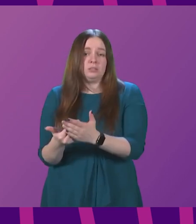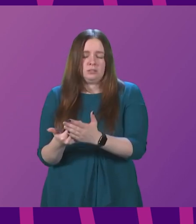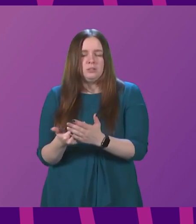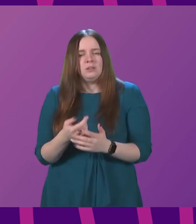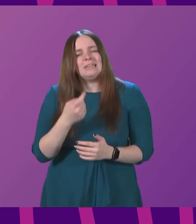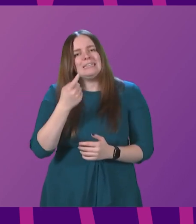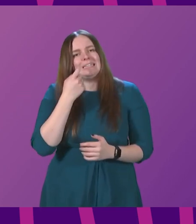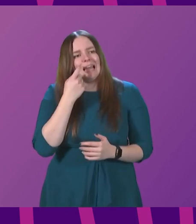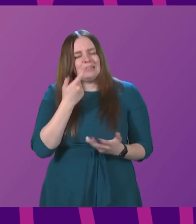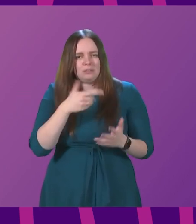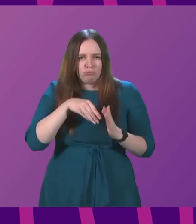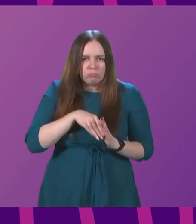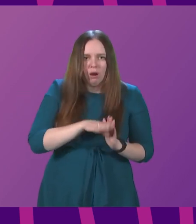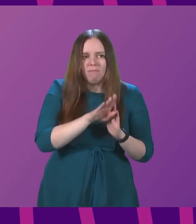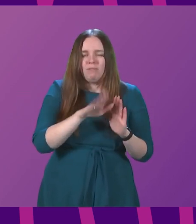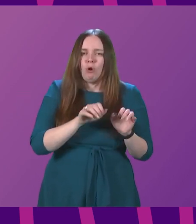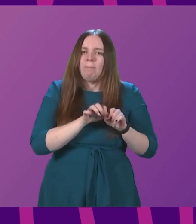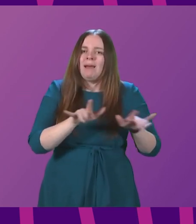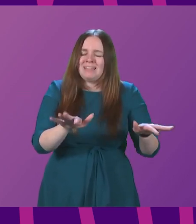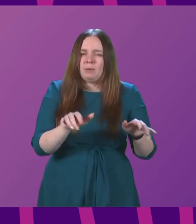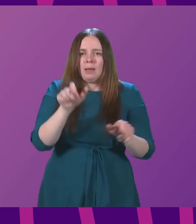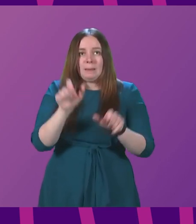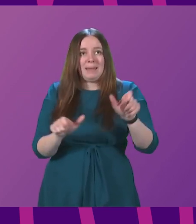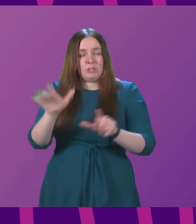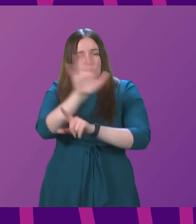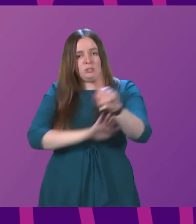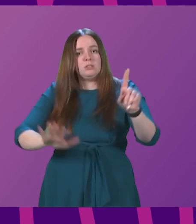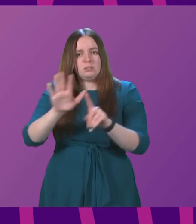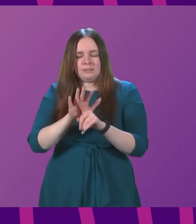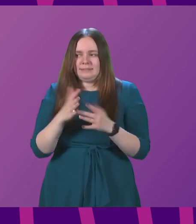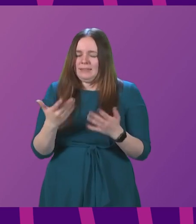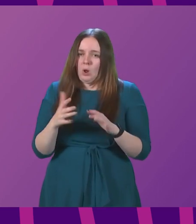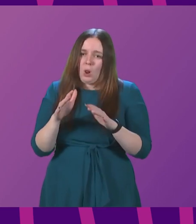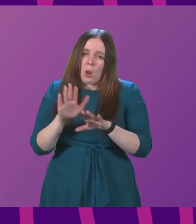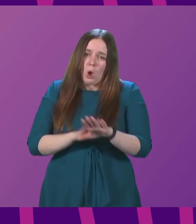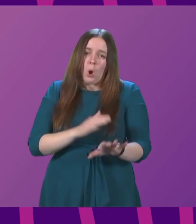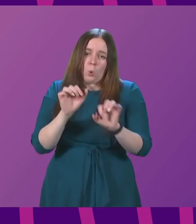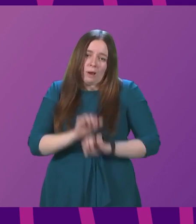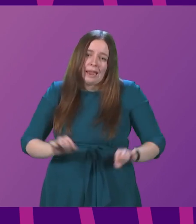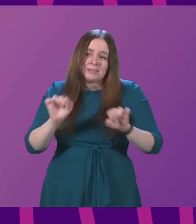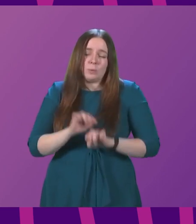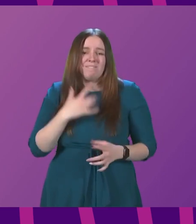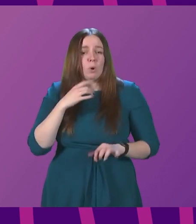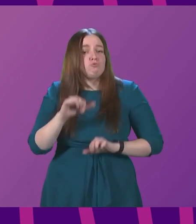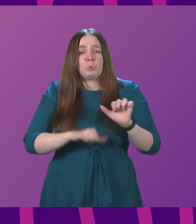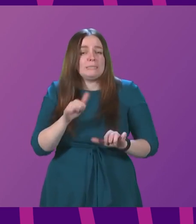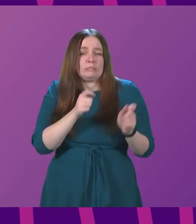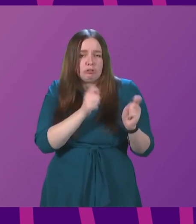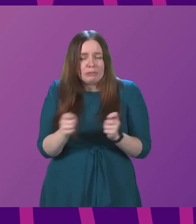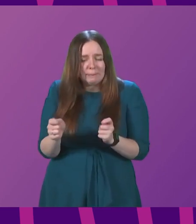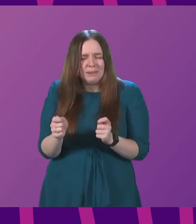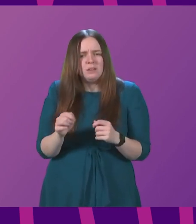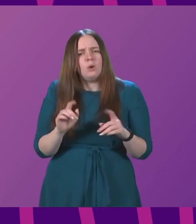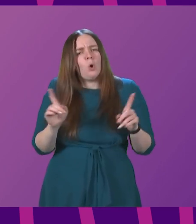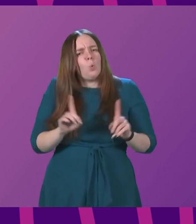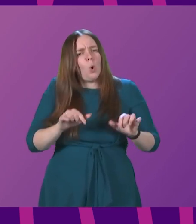dentistry recovers from the pandemic, patients across the country are facing long waits for routine treatment. So what steps